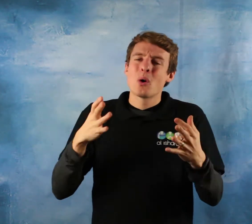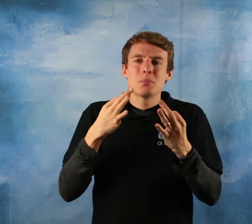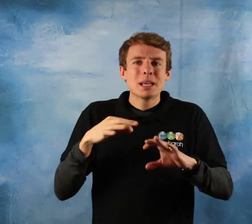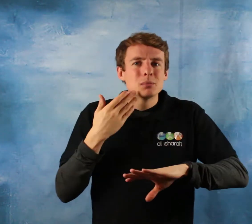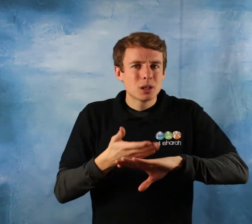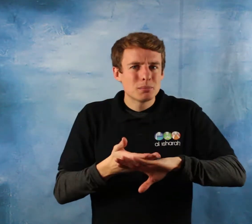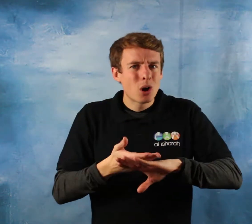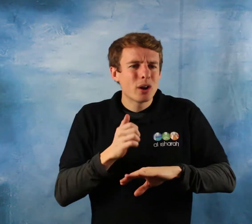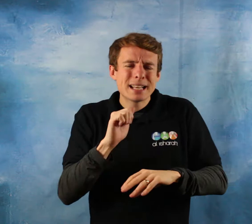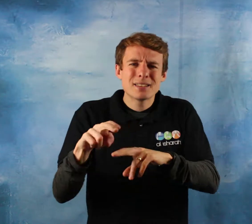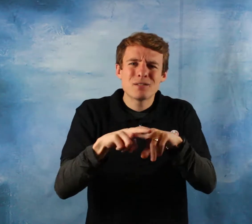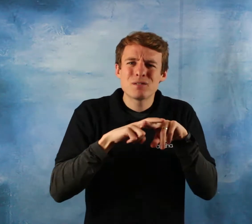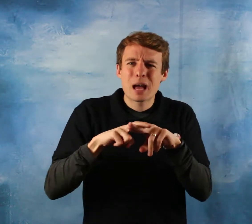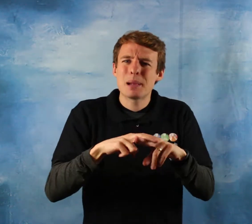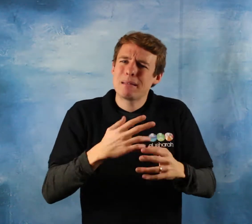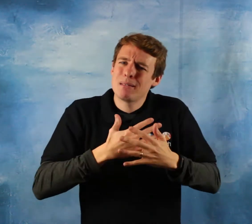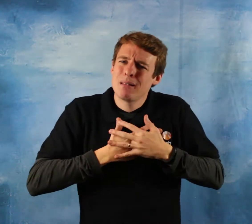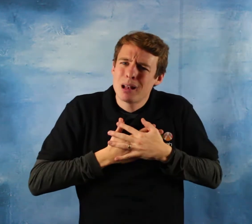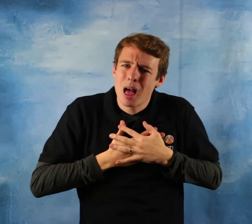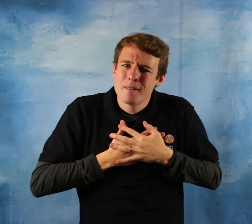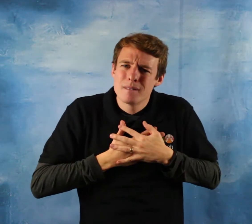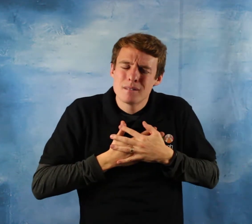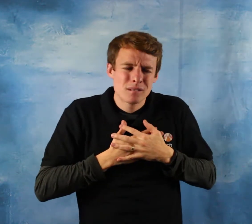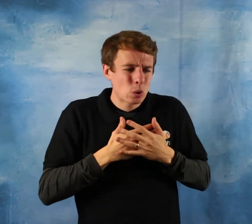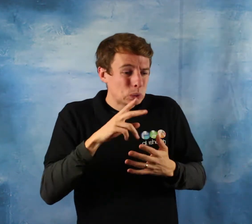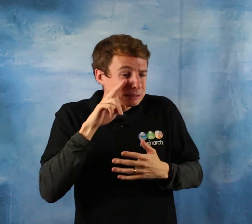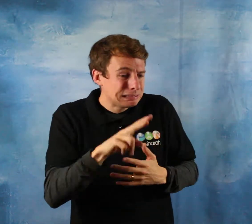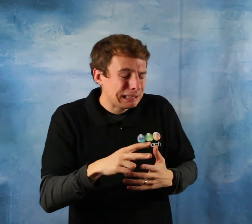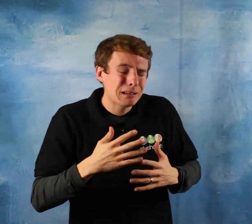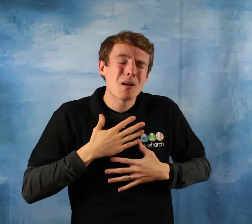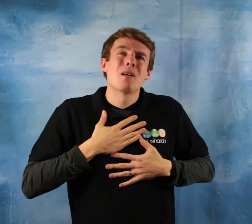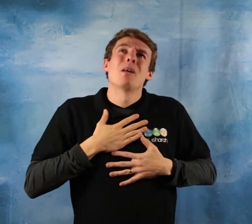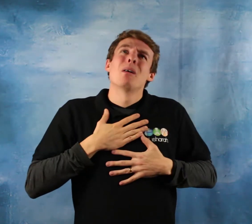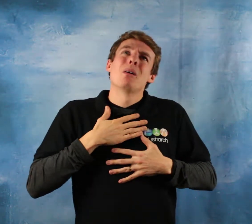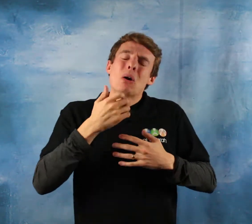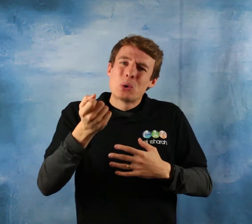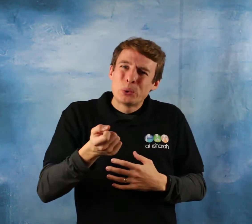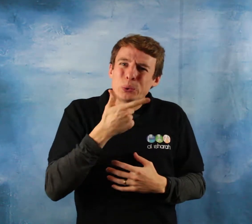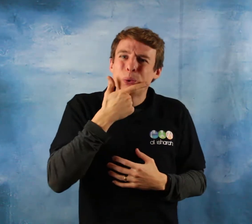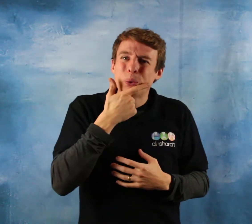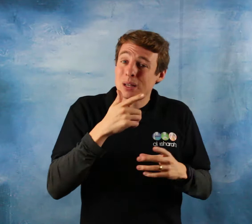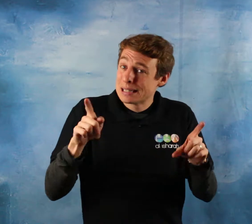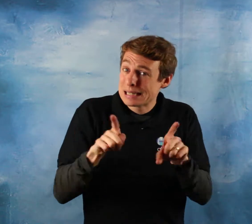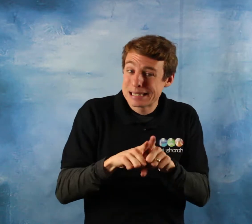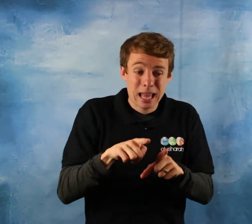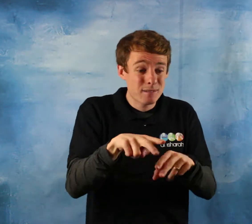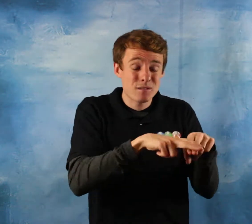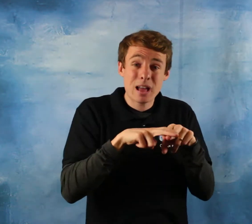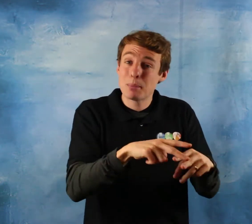objectives of marriage, my dear respected brothers and sisters is yes to fortify our